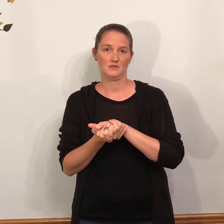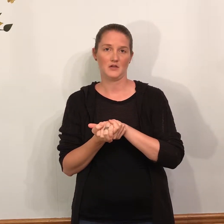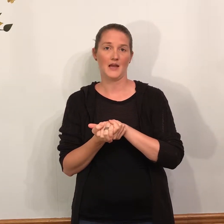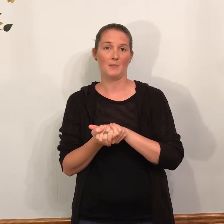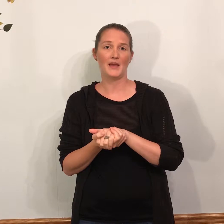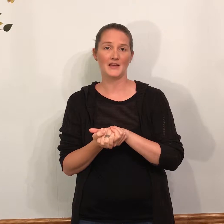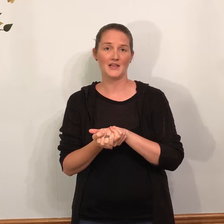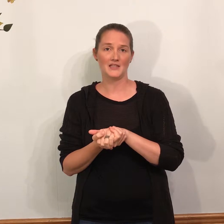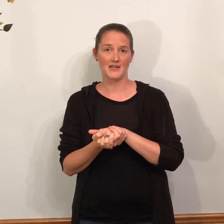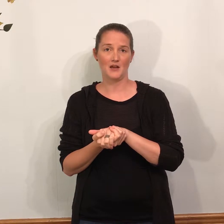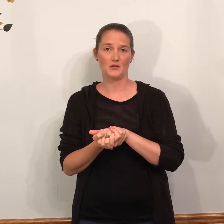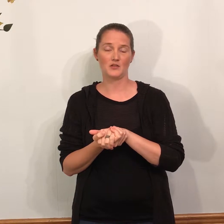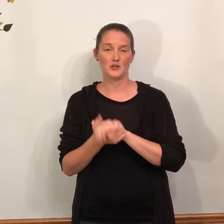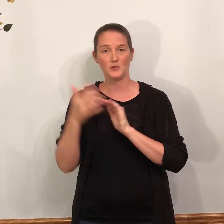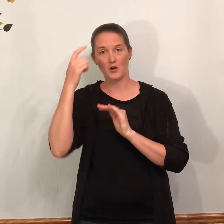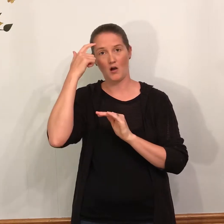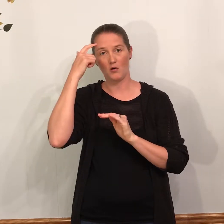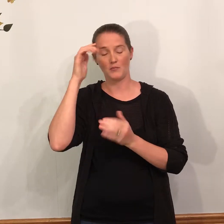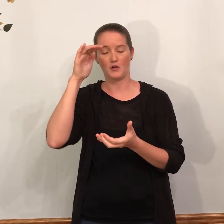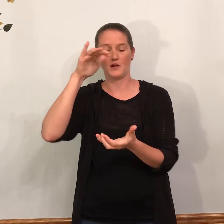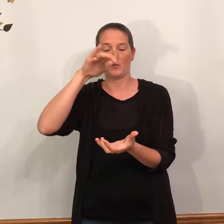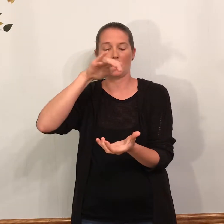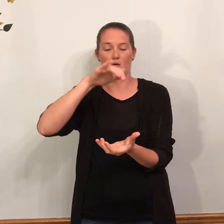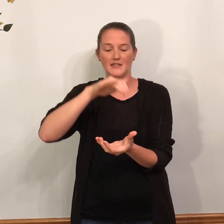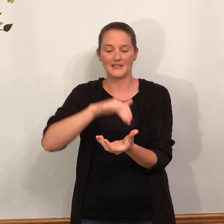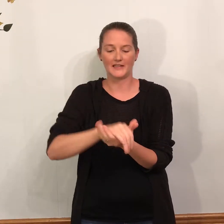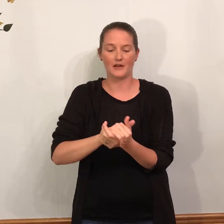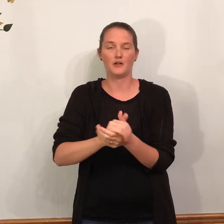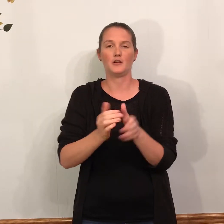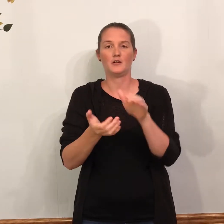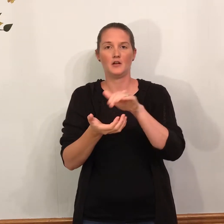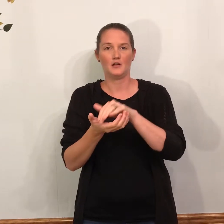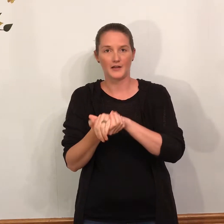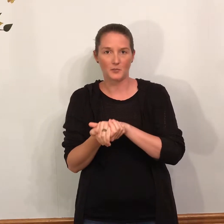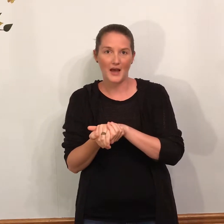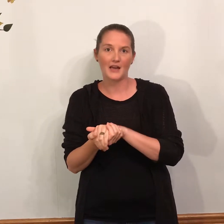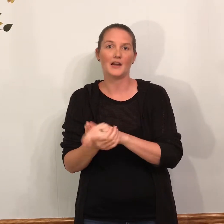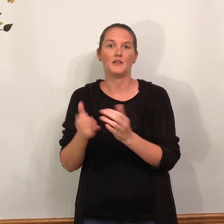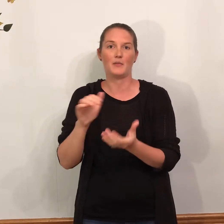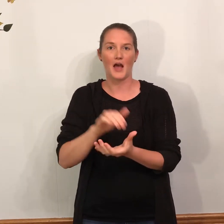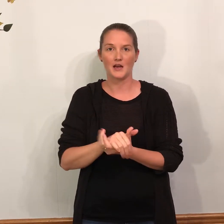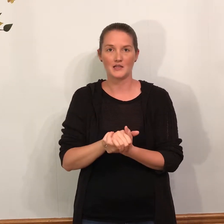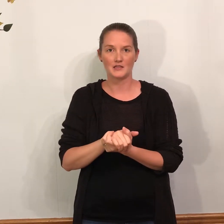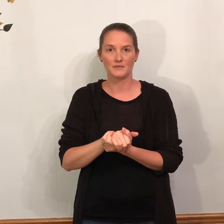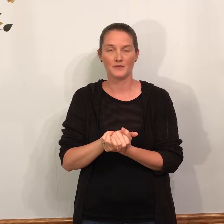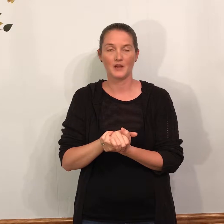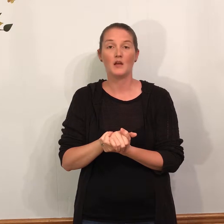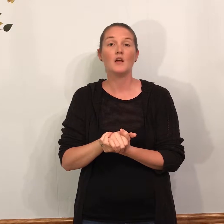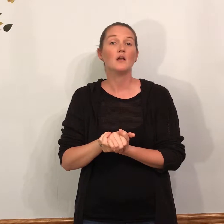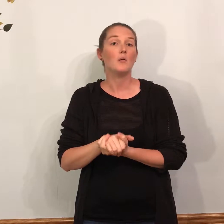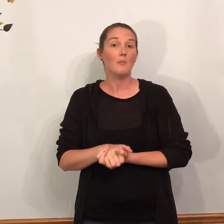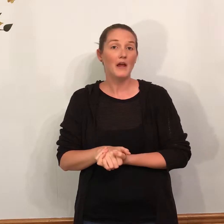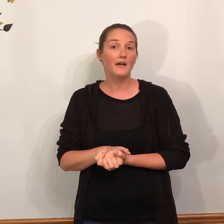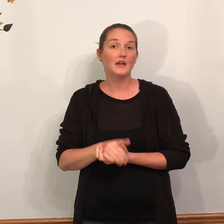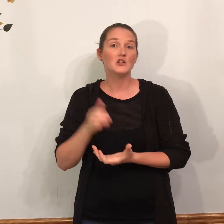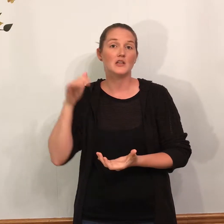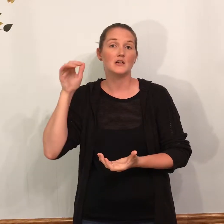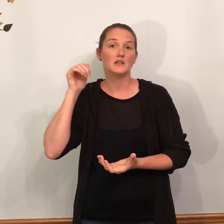And I'm making that sound so you at home know that we're going together. Like you're patting out the patties. Marriage is